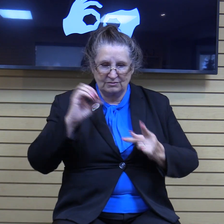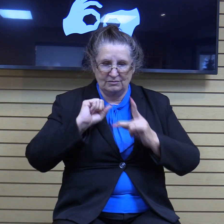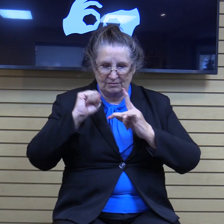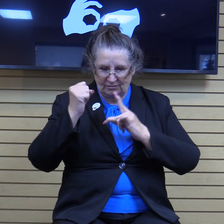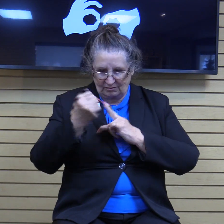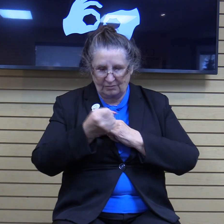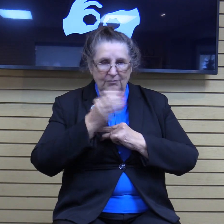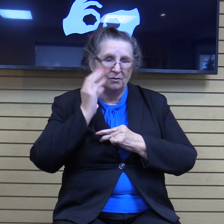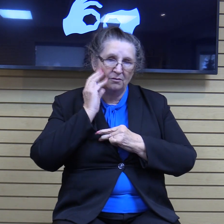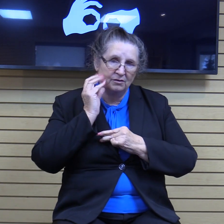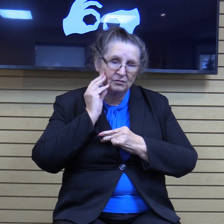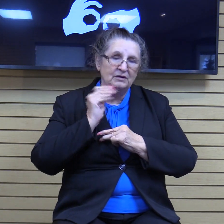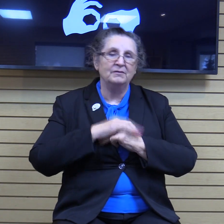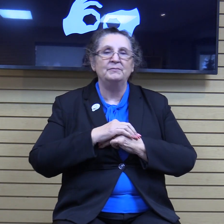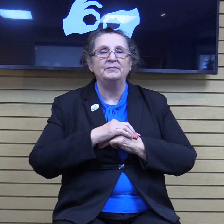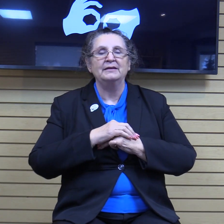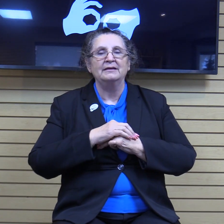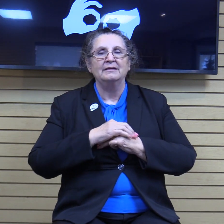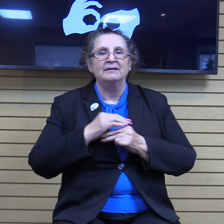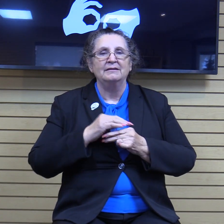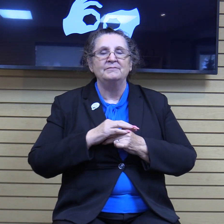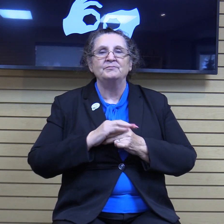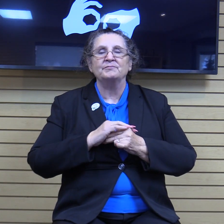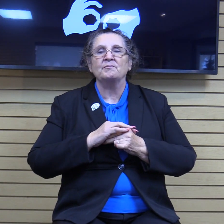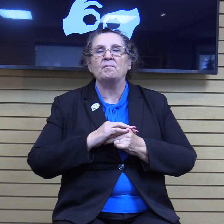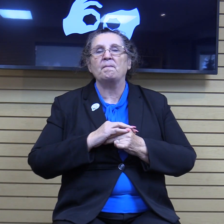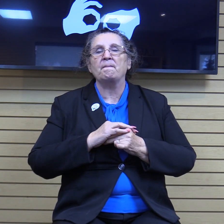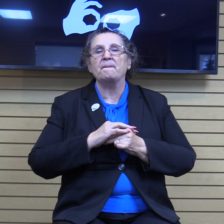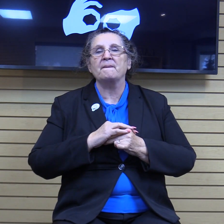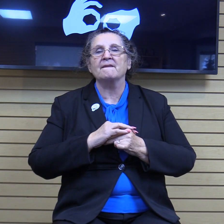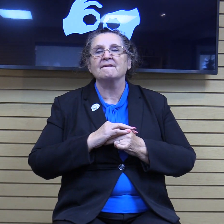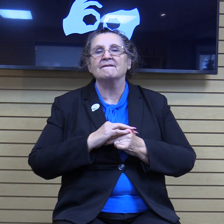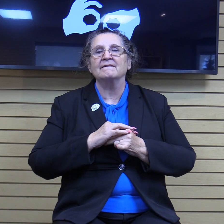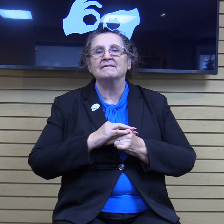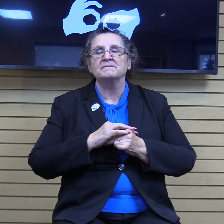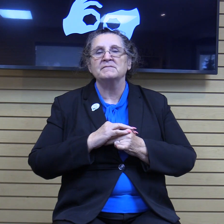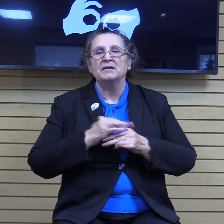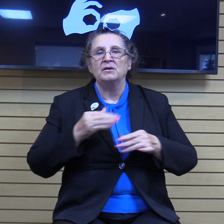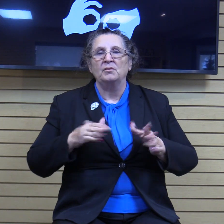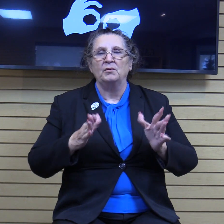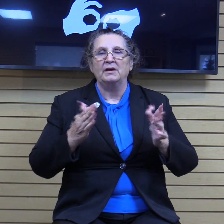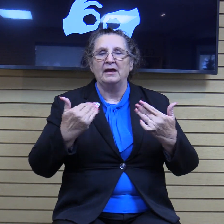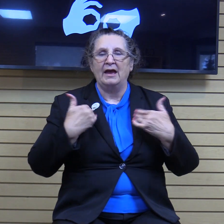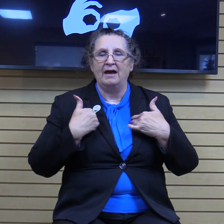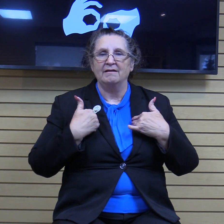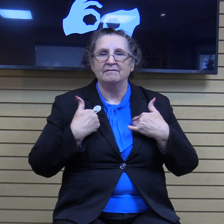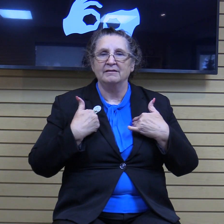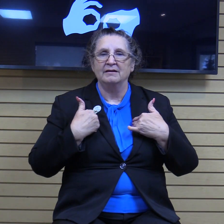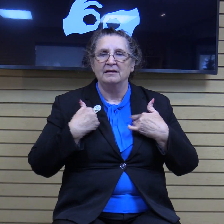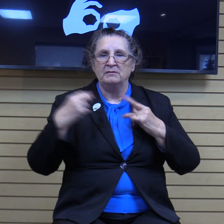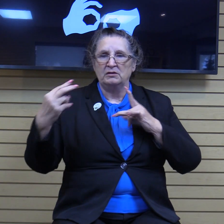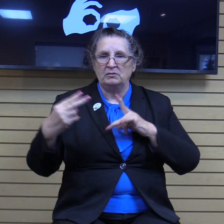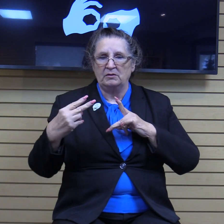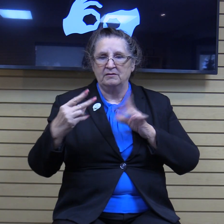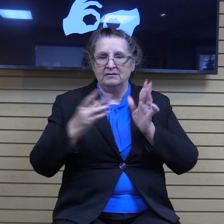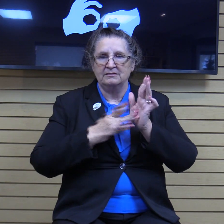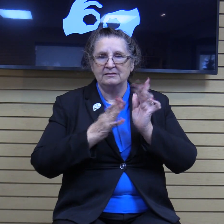experiencing in and around our lives, may we have the perspective that Jesus sees it as an opportunity.